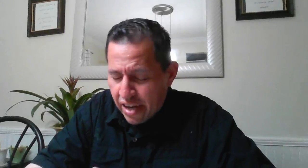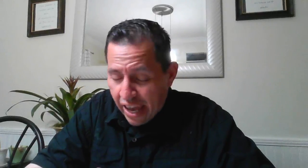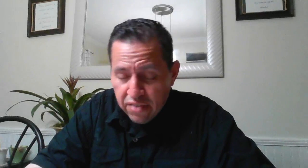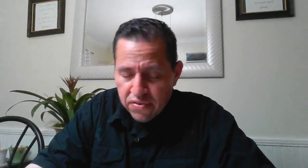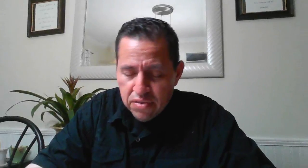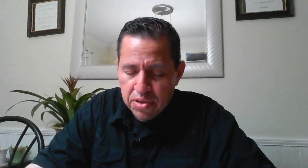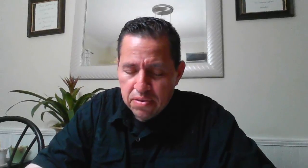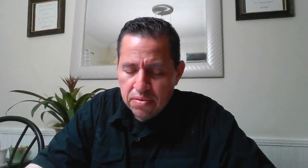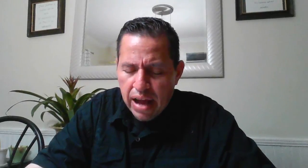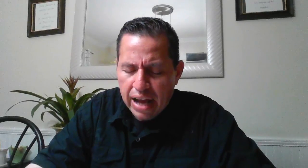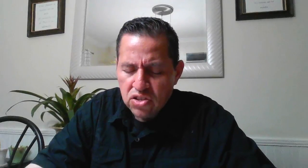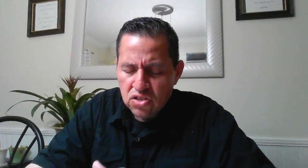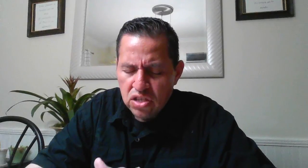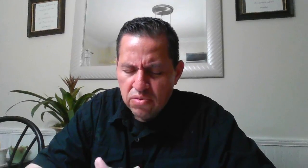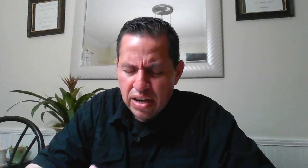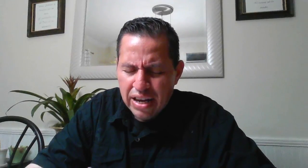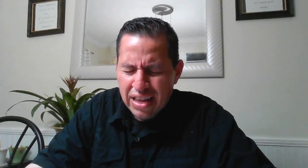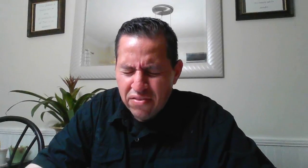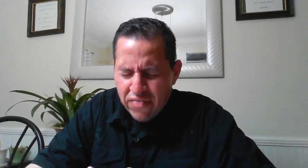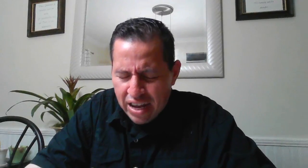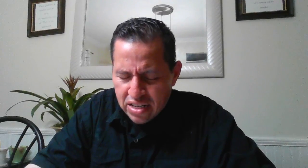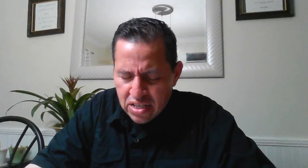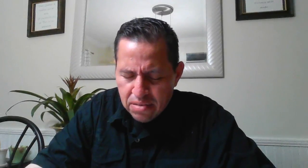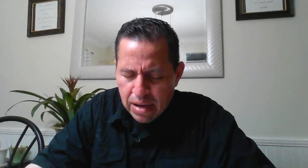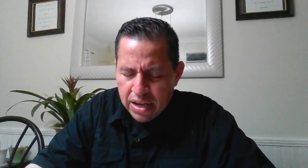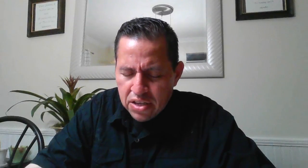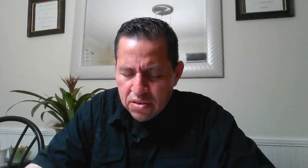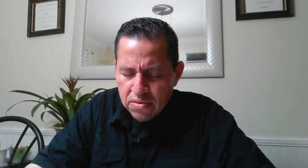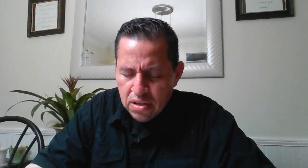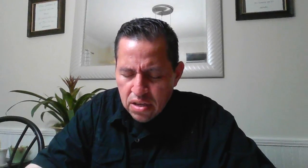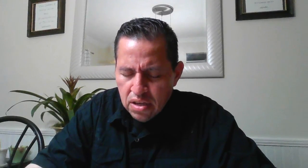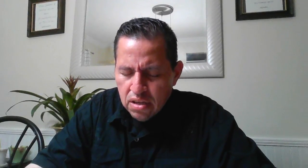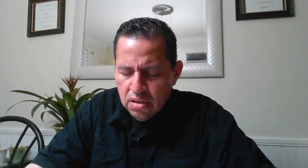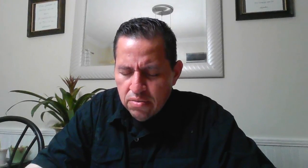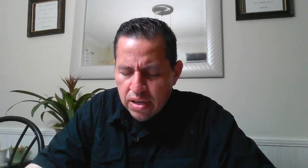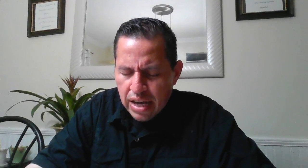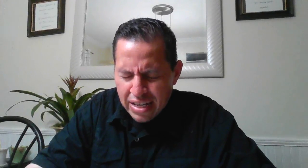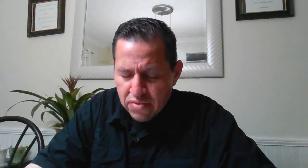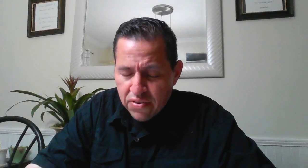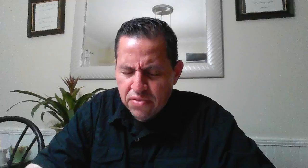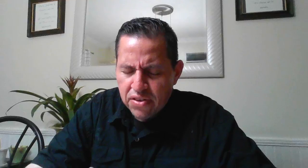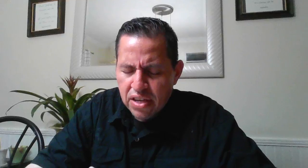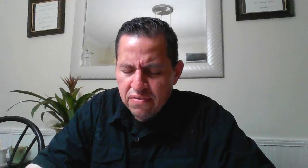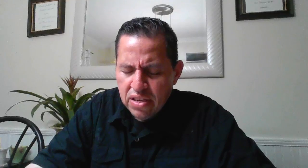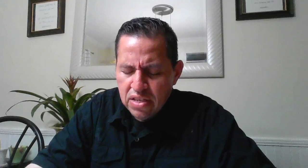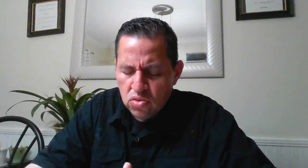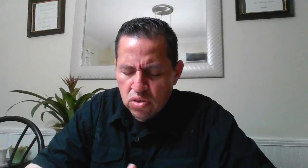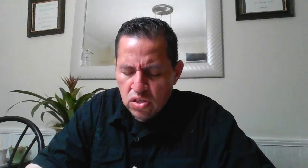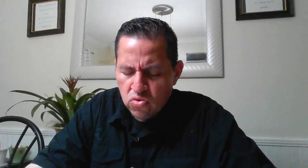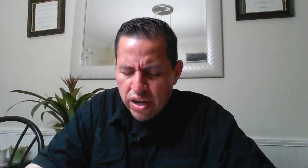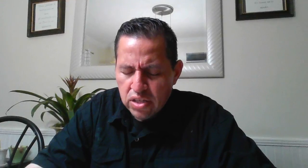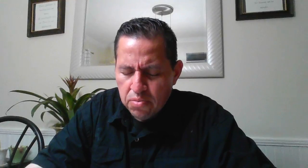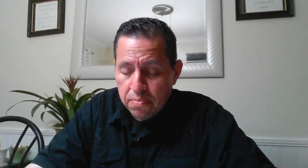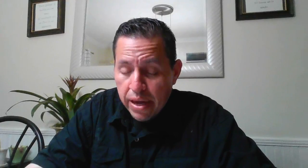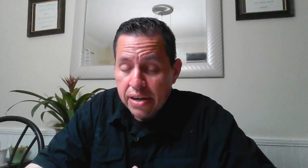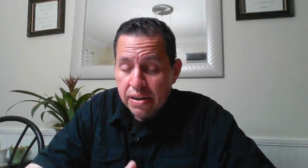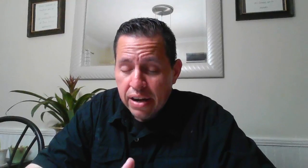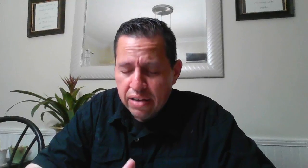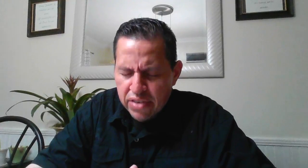came from you actions that were not advised by you we ask for your forgiveness we're trying to be better every